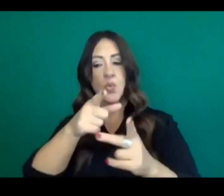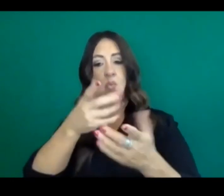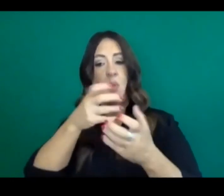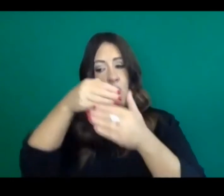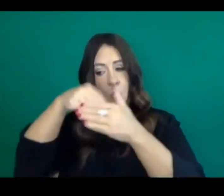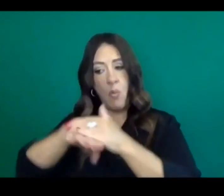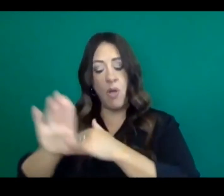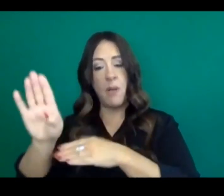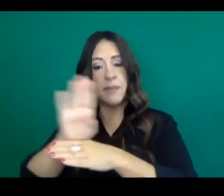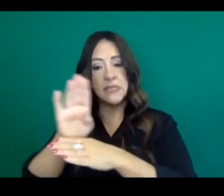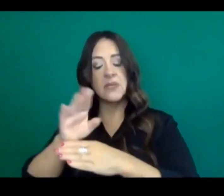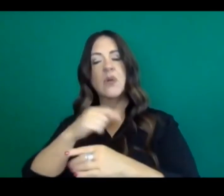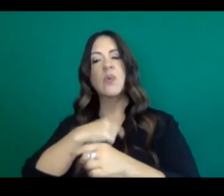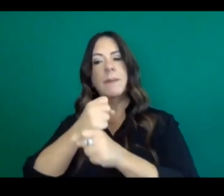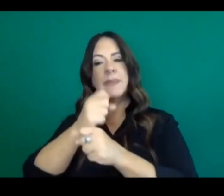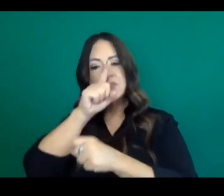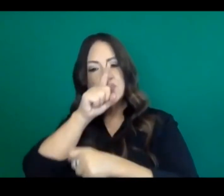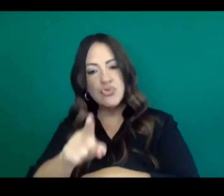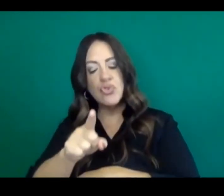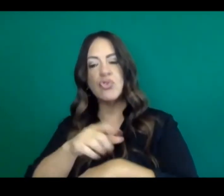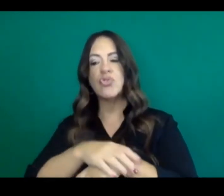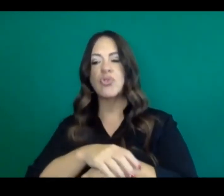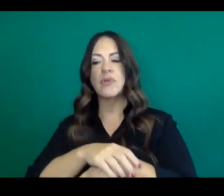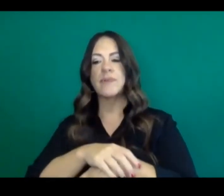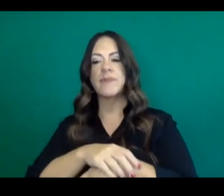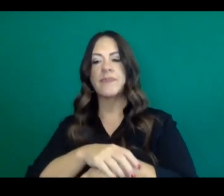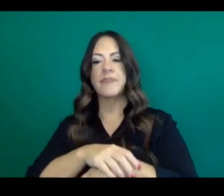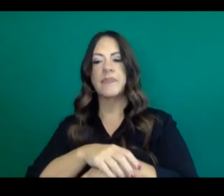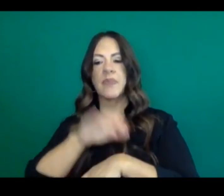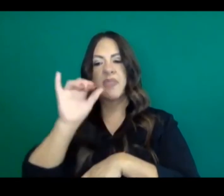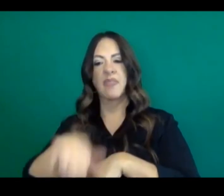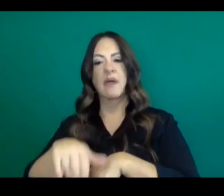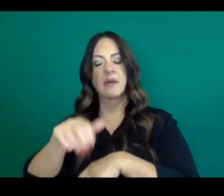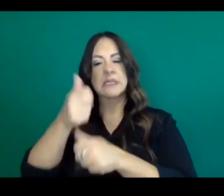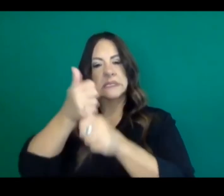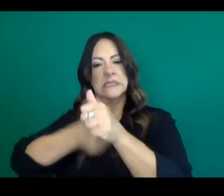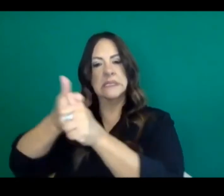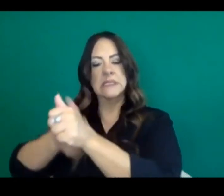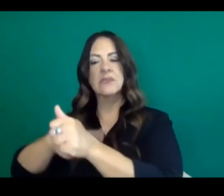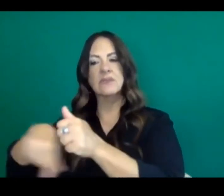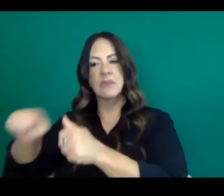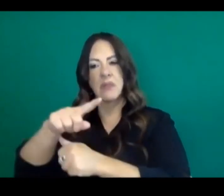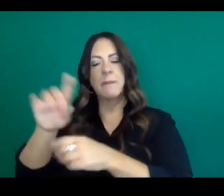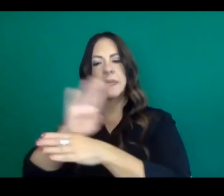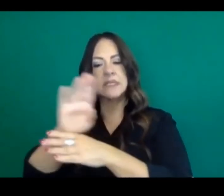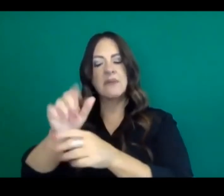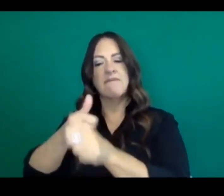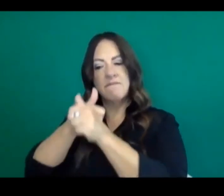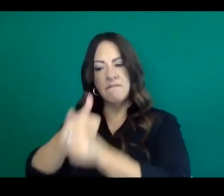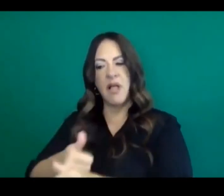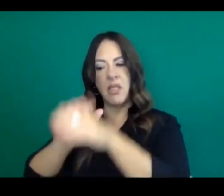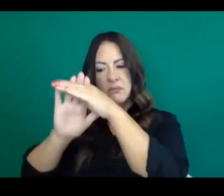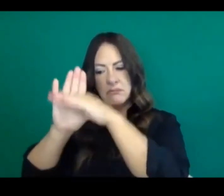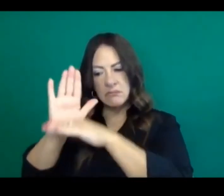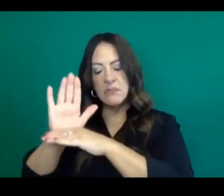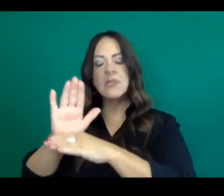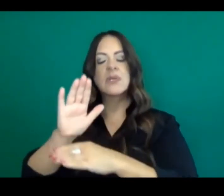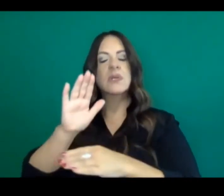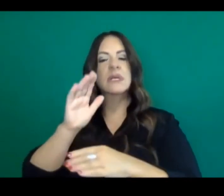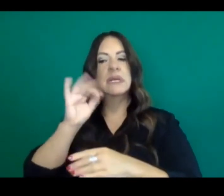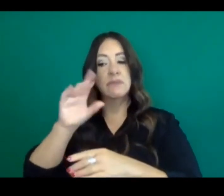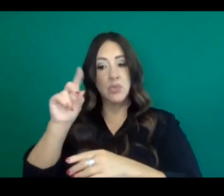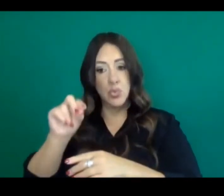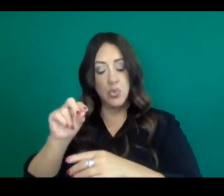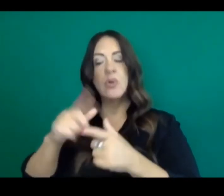that we watch out and we make sure that those are adhered to, so we can continue to move forward without